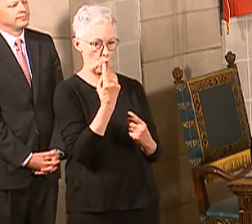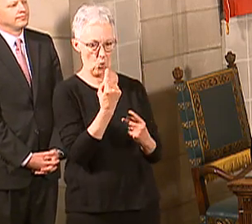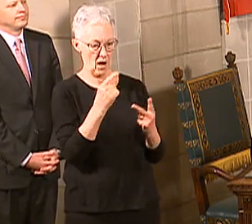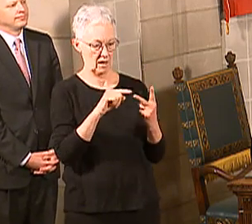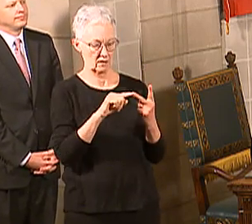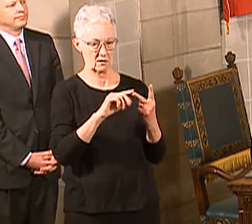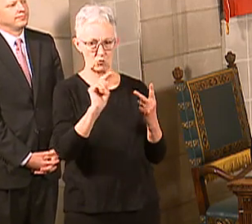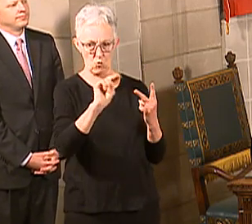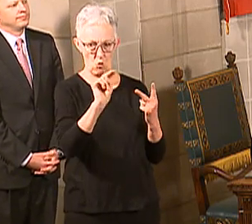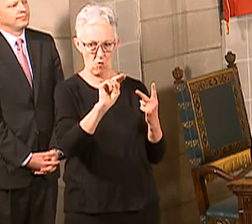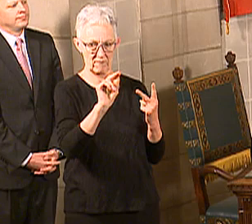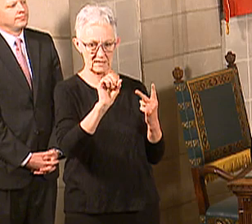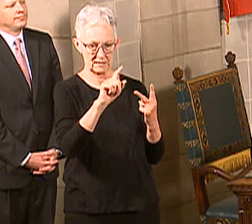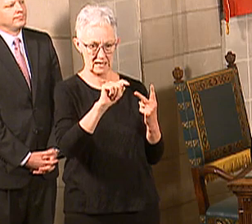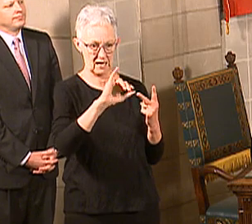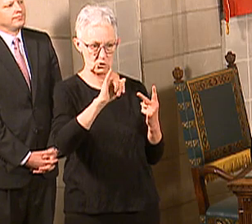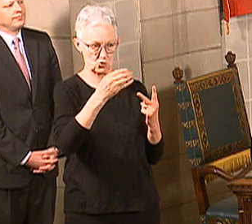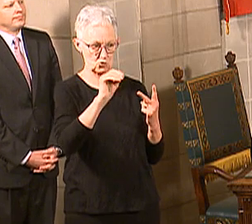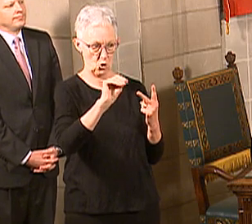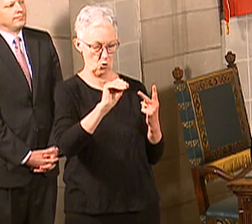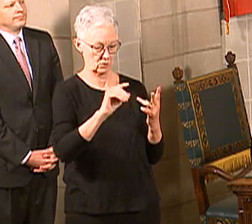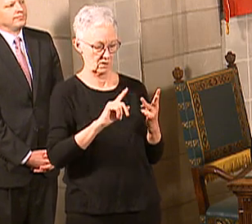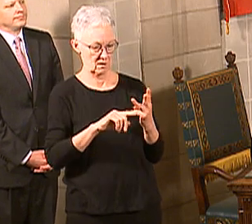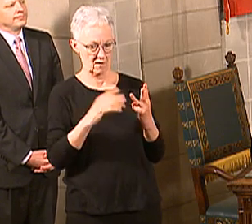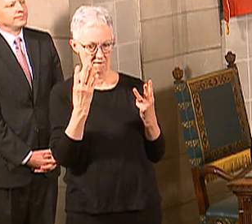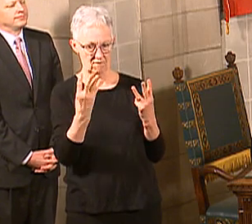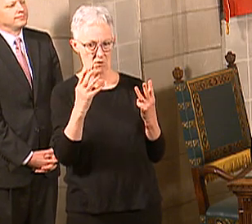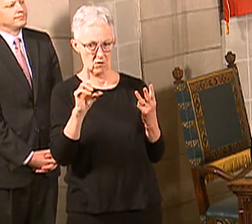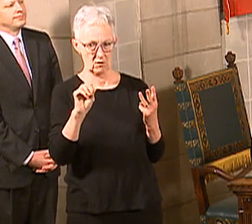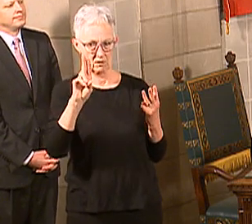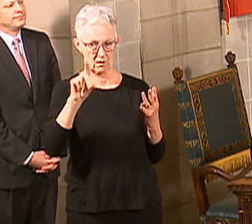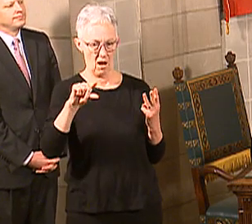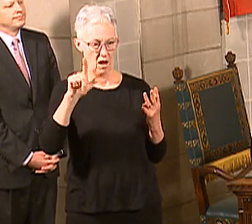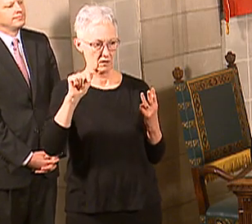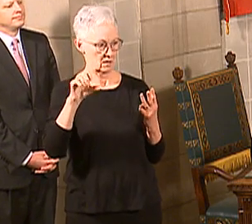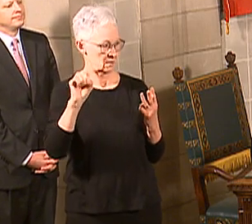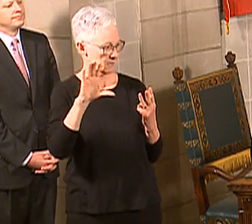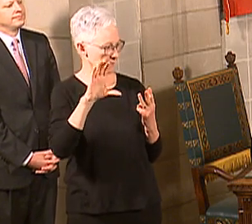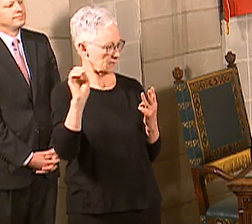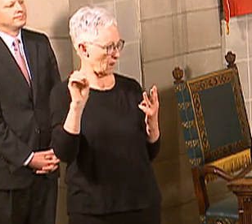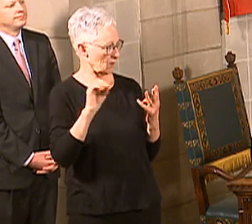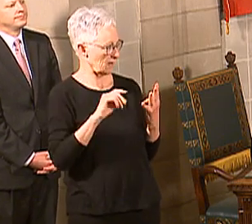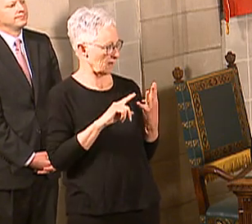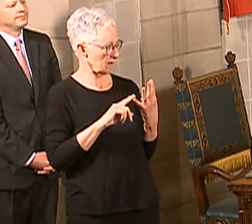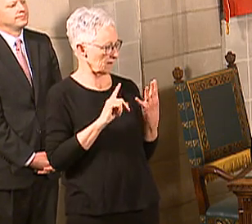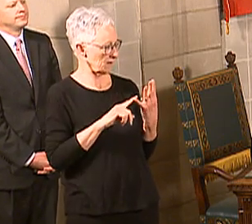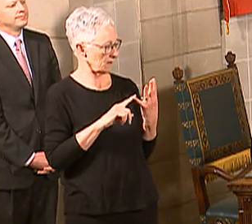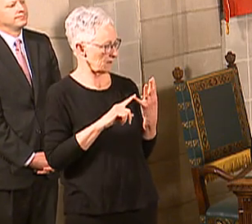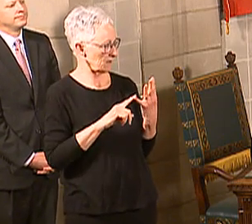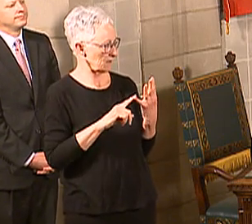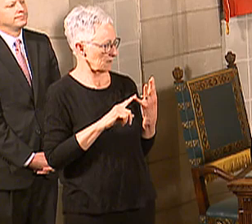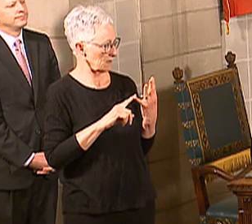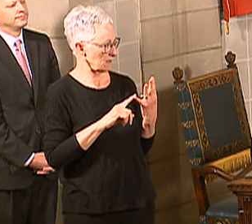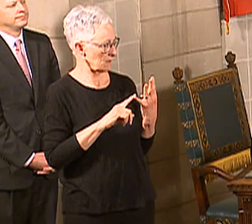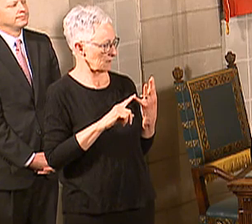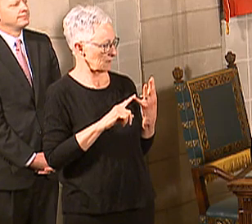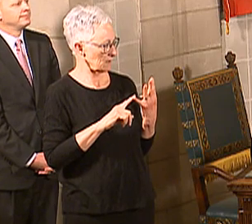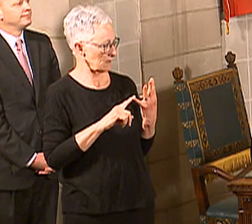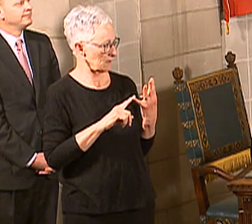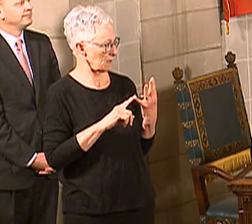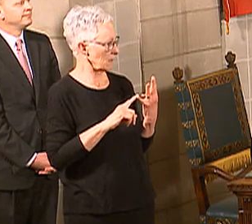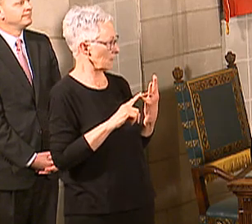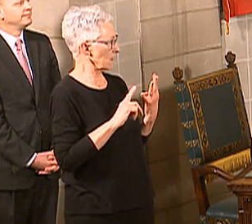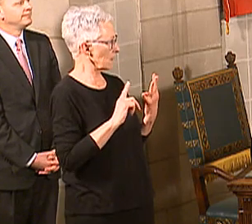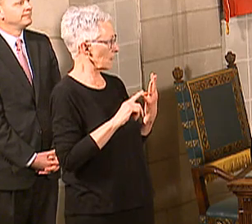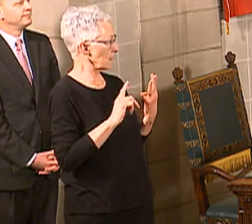Joe's facility. Four in Douglas County. And the fourth one was... What one? Heath, help me out for the